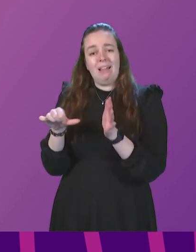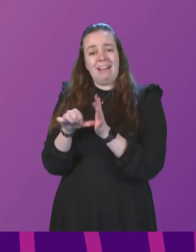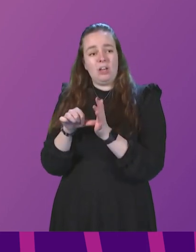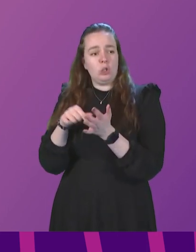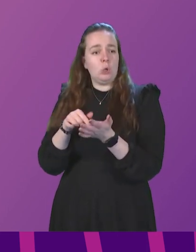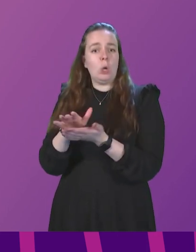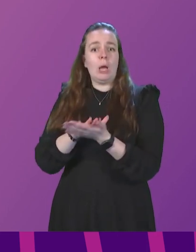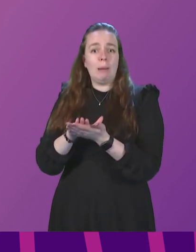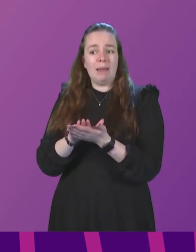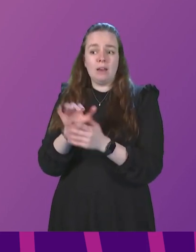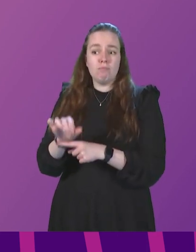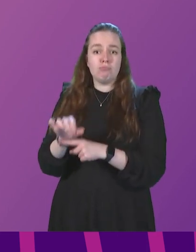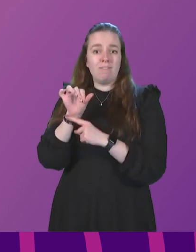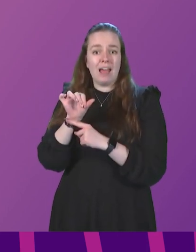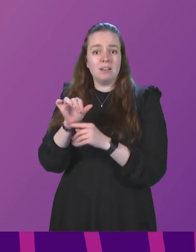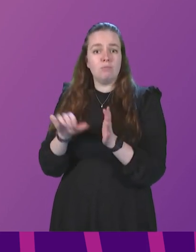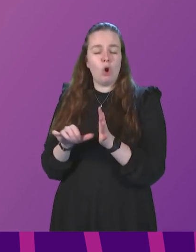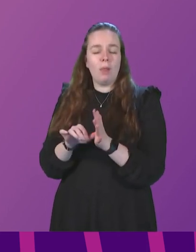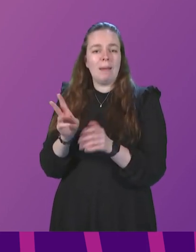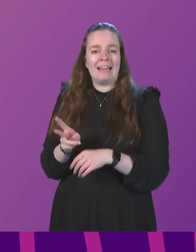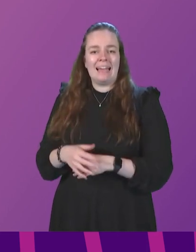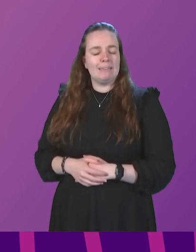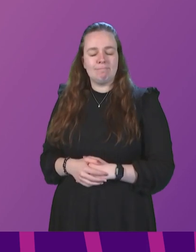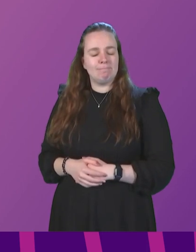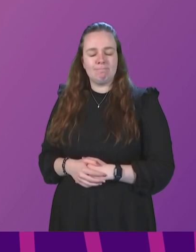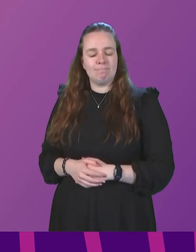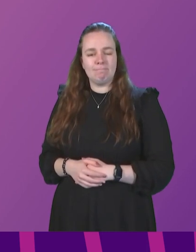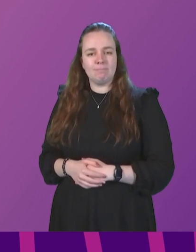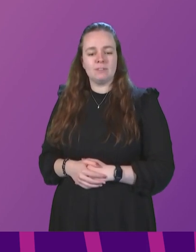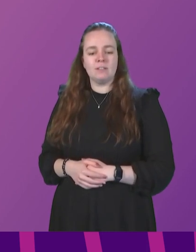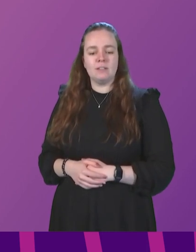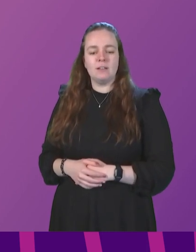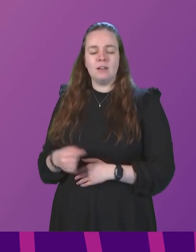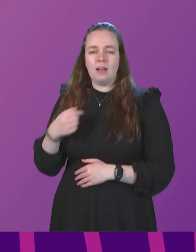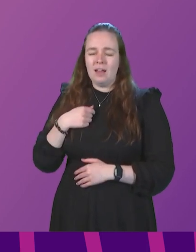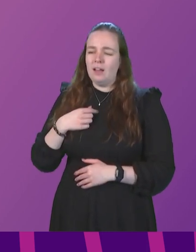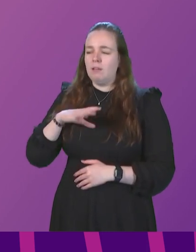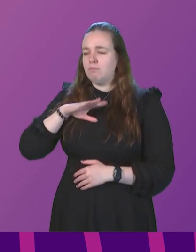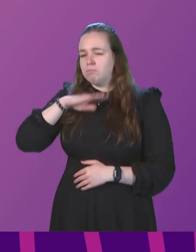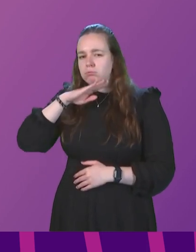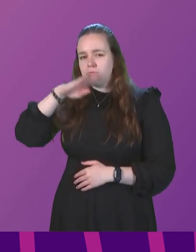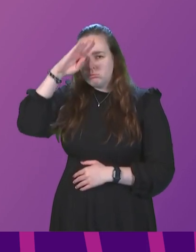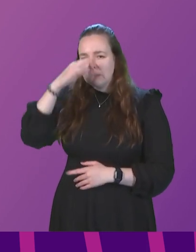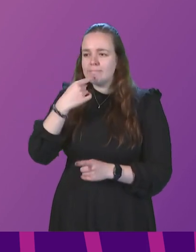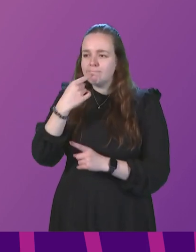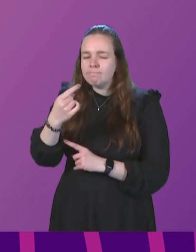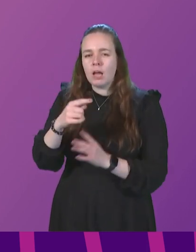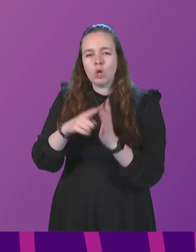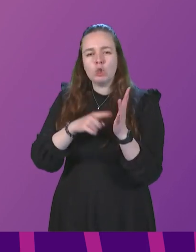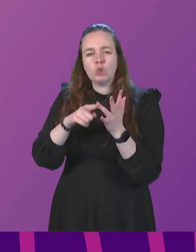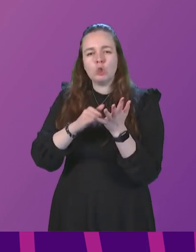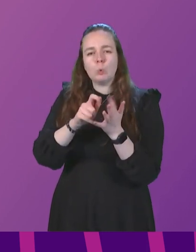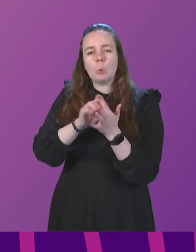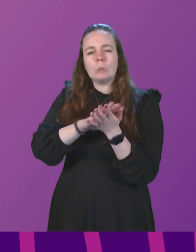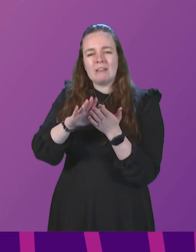fatigue of that same issue. I get tired of telling people about the likes of Joseph Knight, a